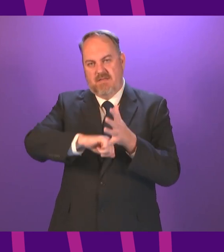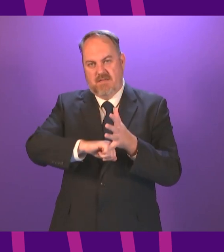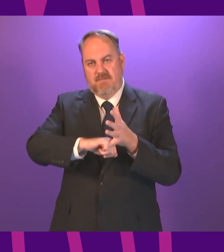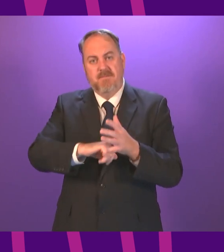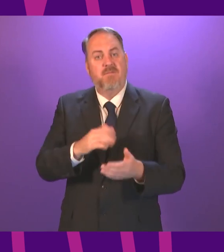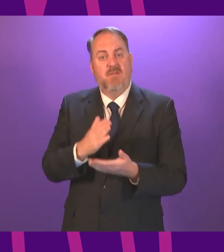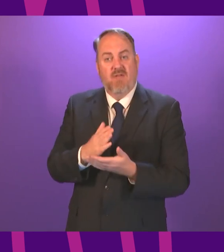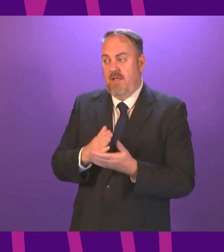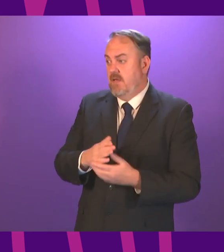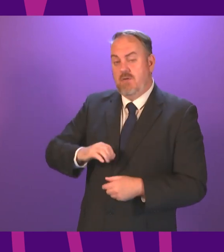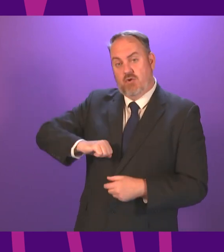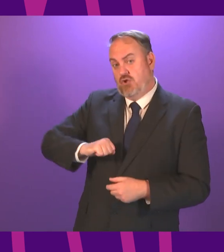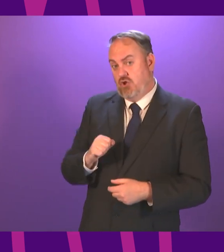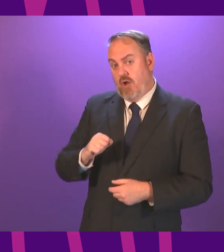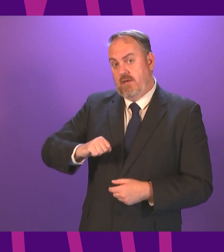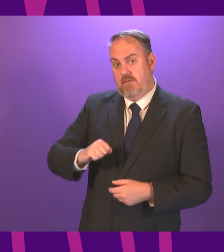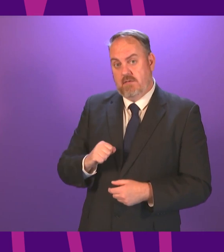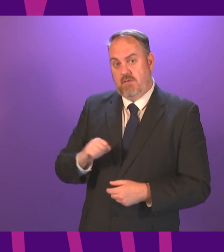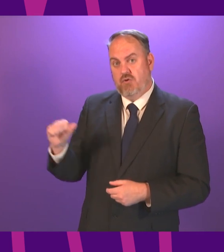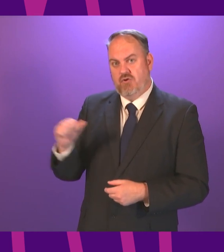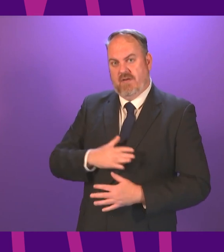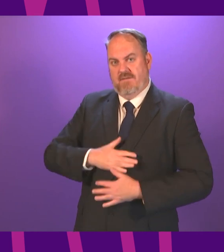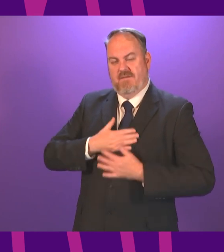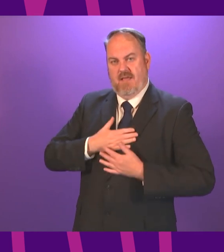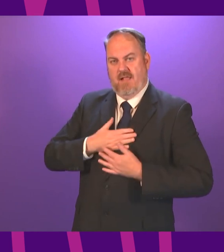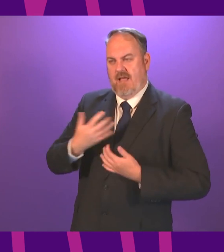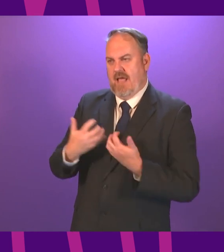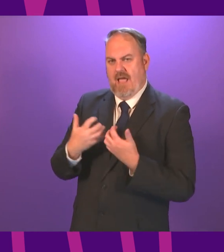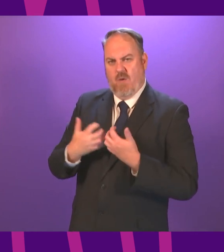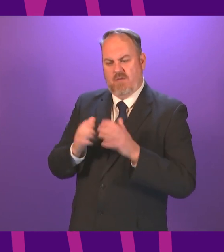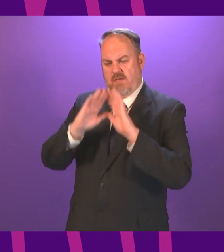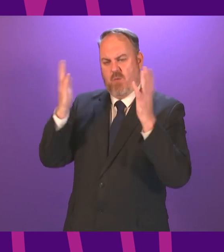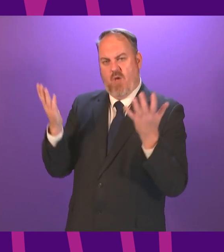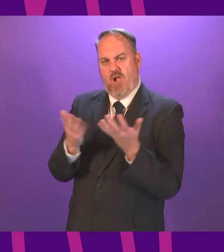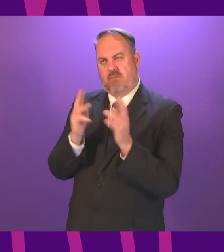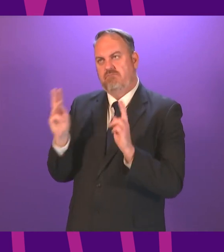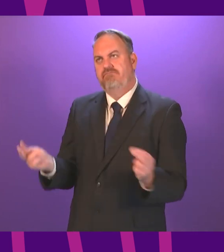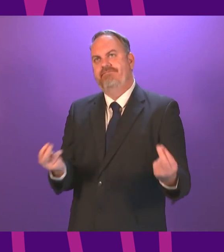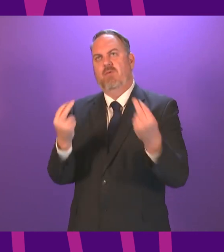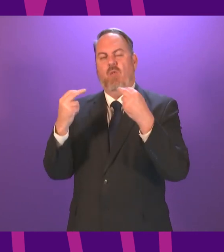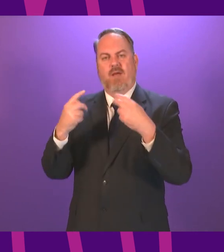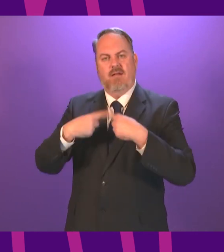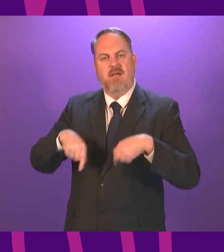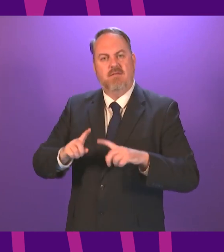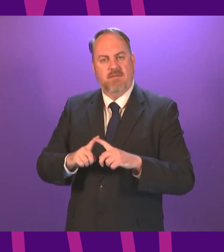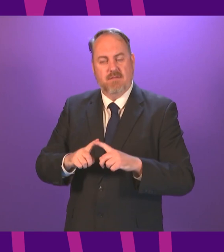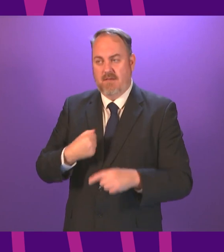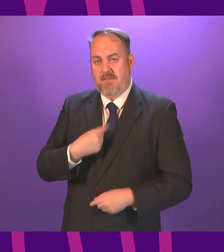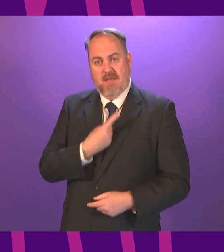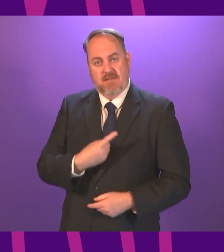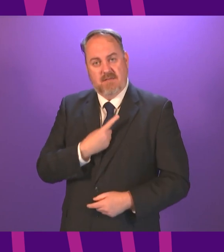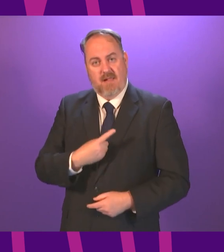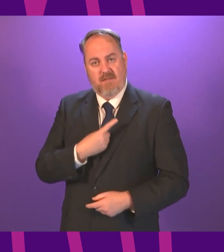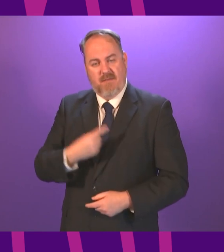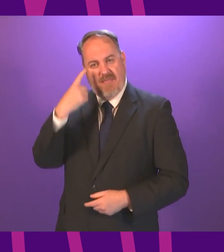Scotland is positioned and seen far beyond our borders I've been involved in researching Scotland's business